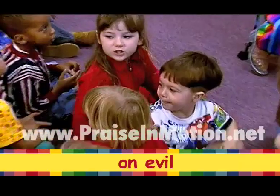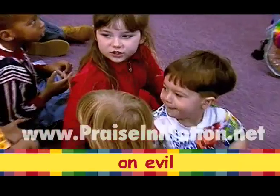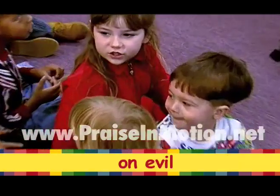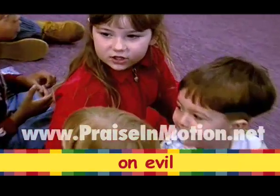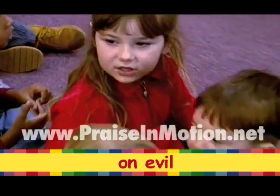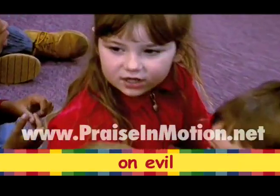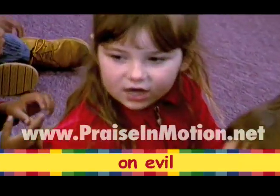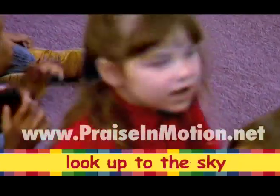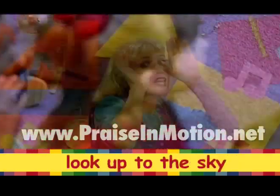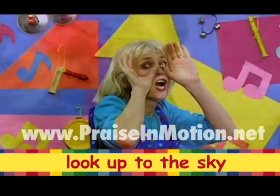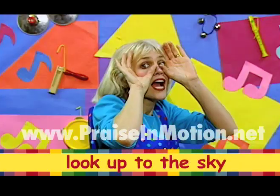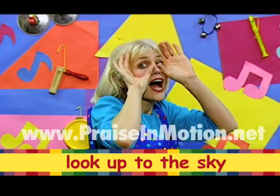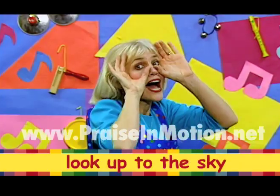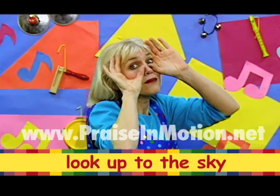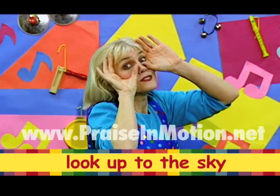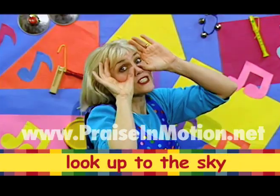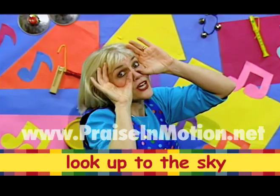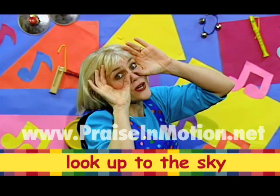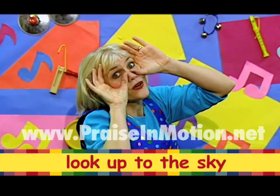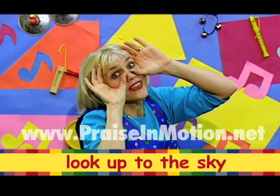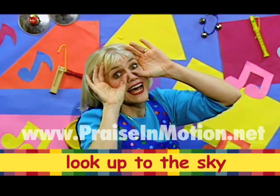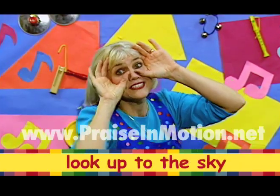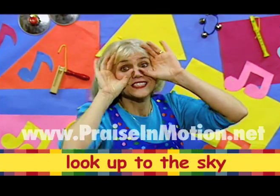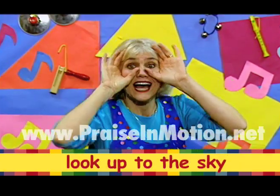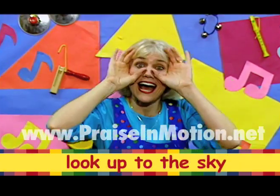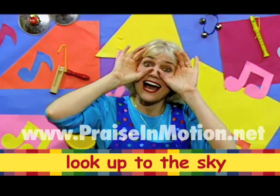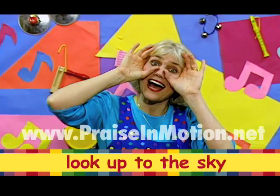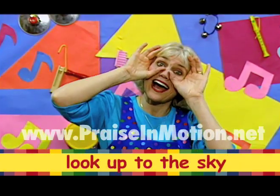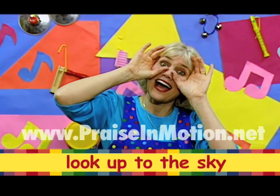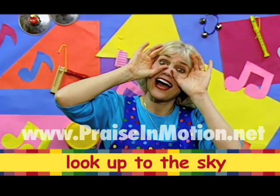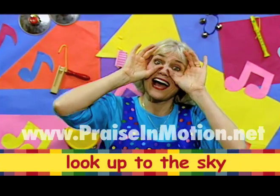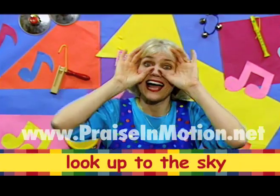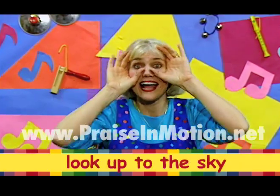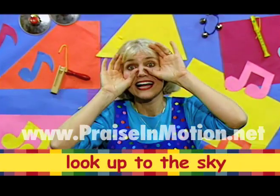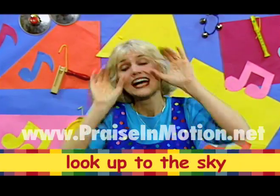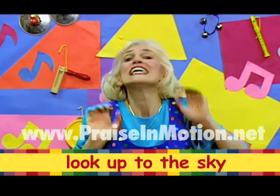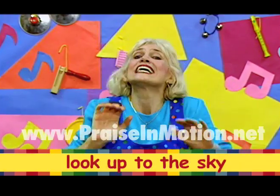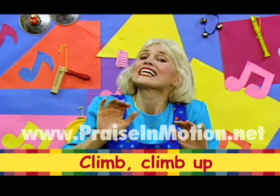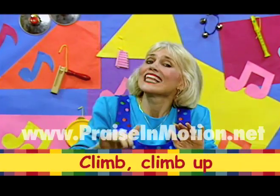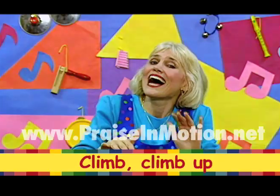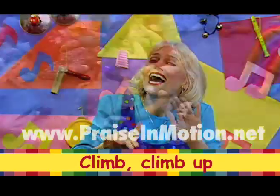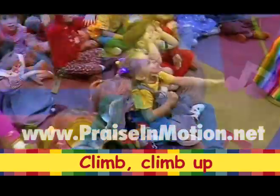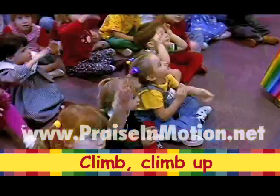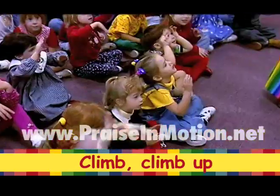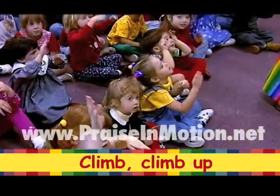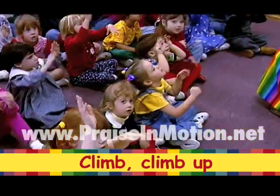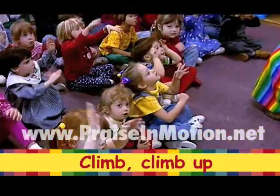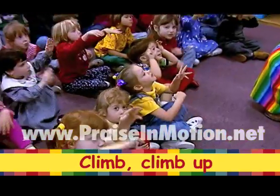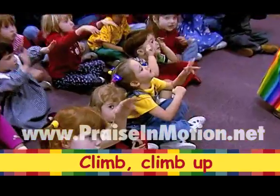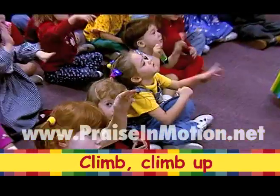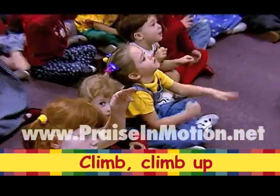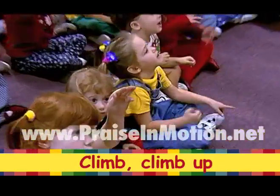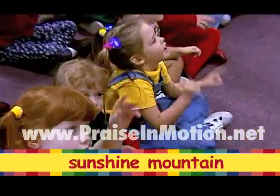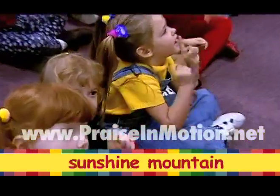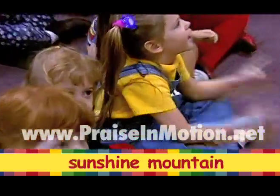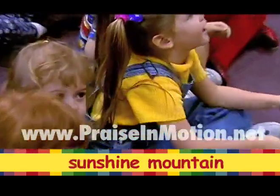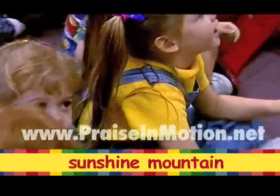evil look up to the sky climb climb up sunshine